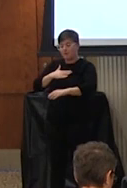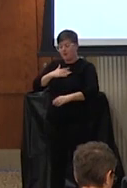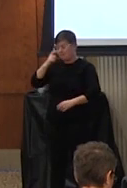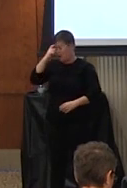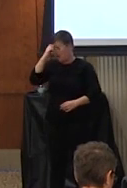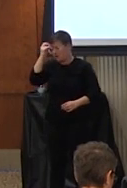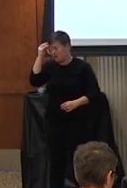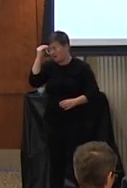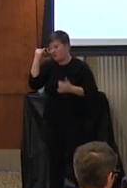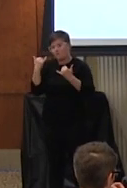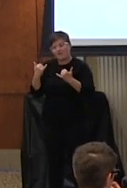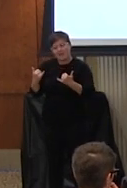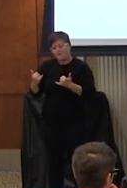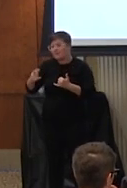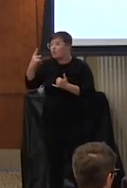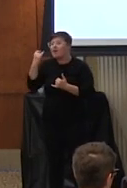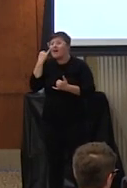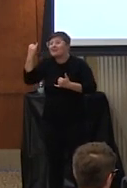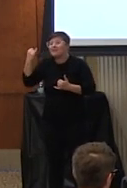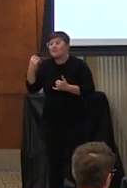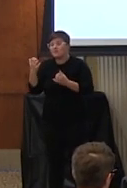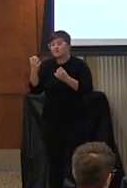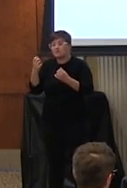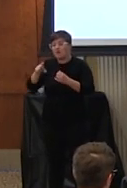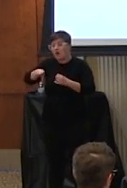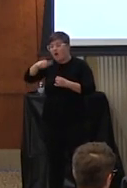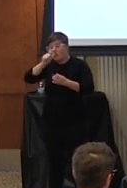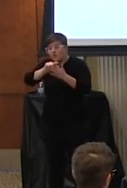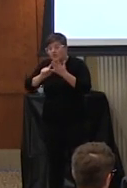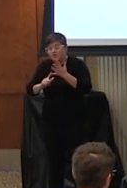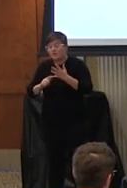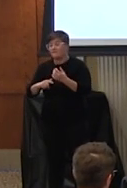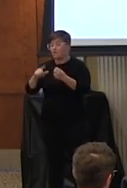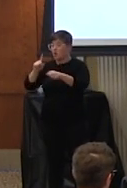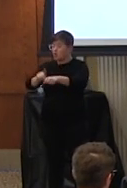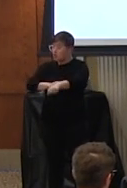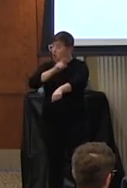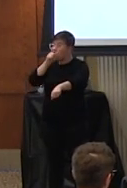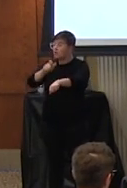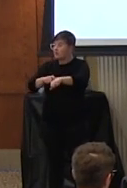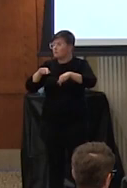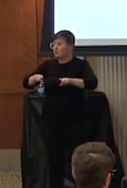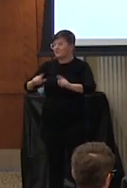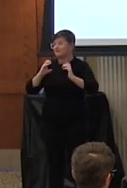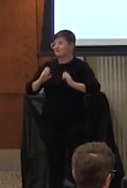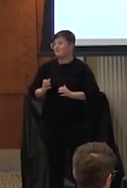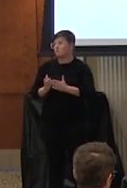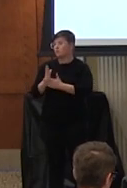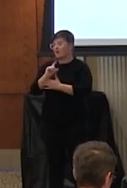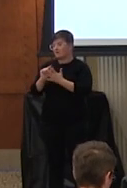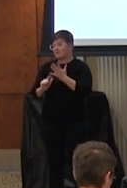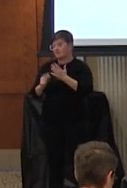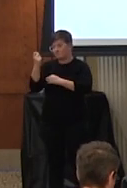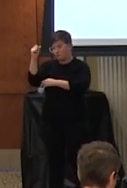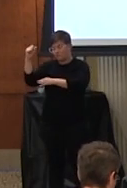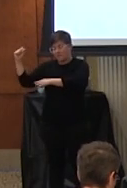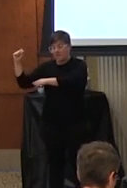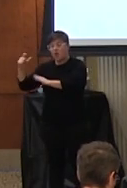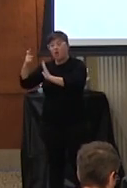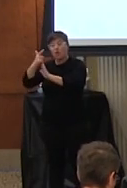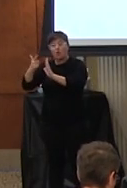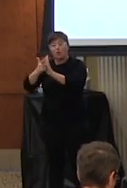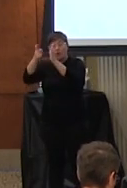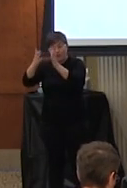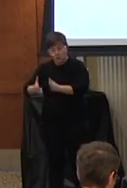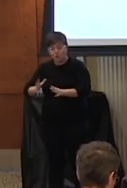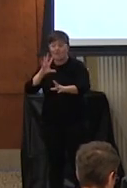mind right now that's just one idea and there's other things there for a long time you know during the civil rights movement lawyers were involved in that they were